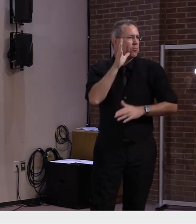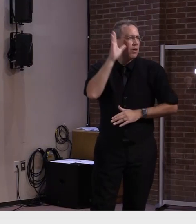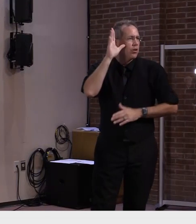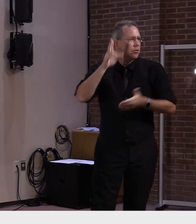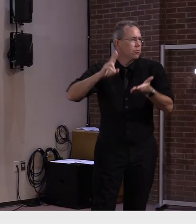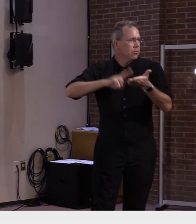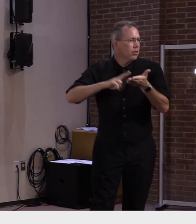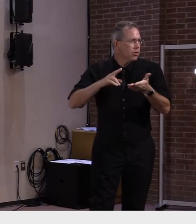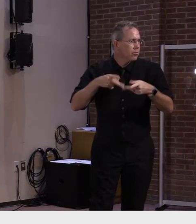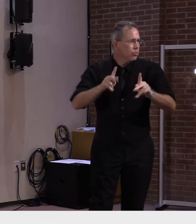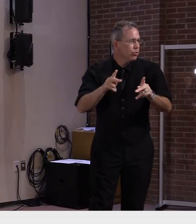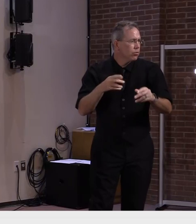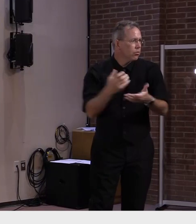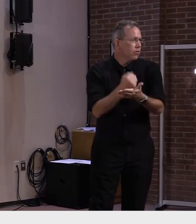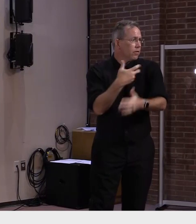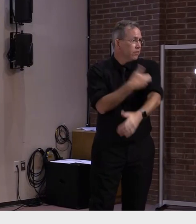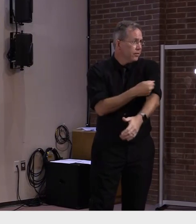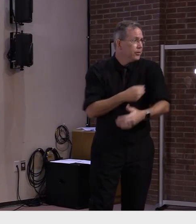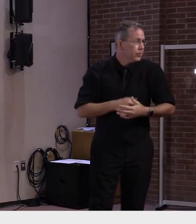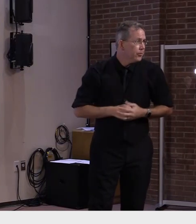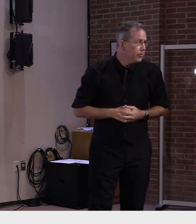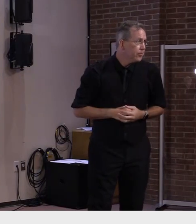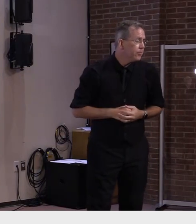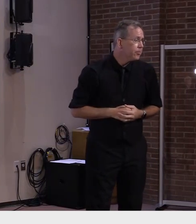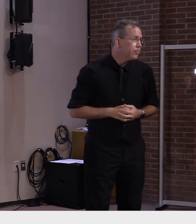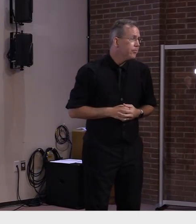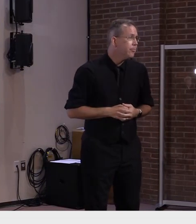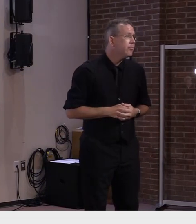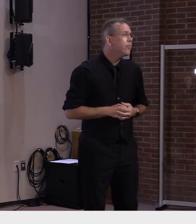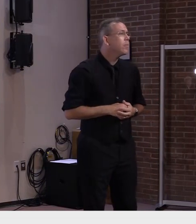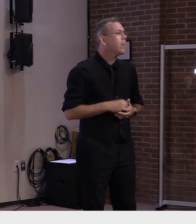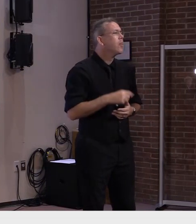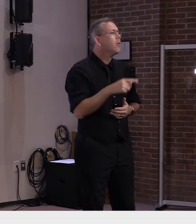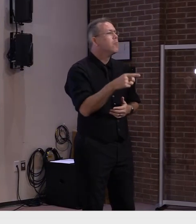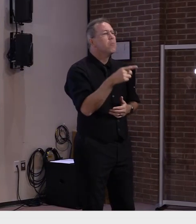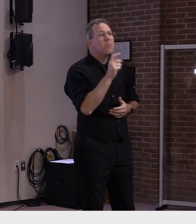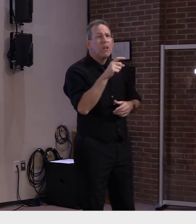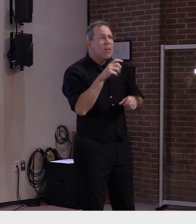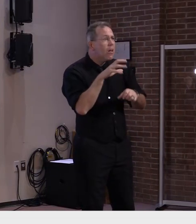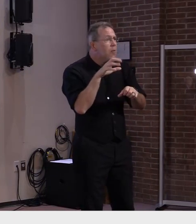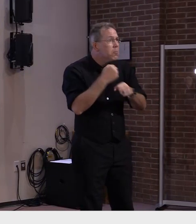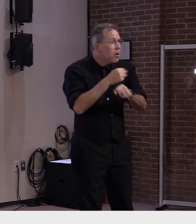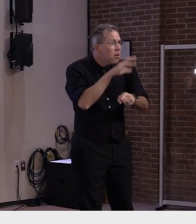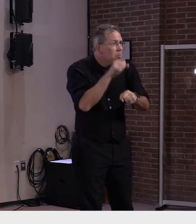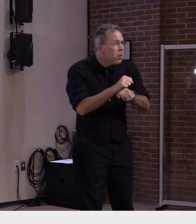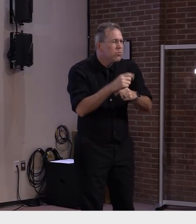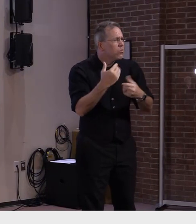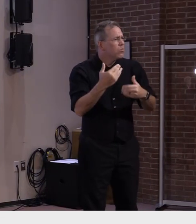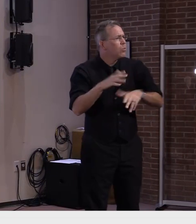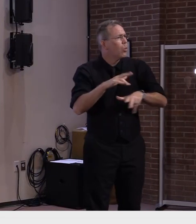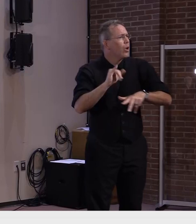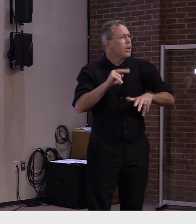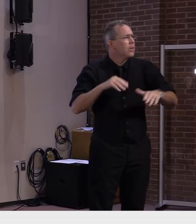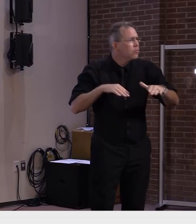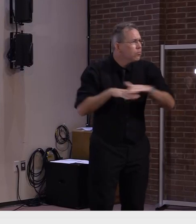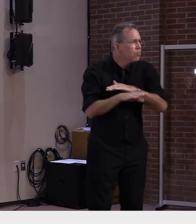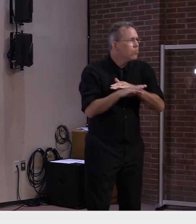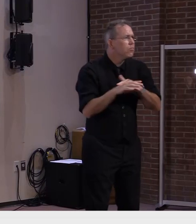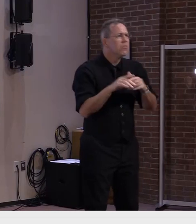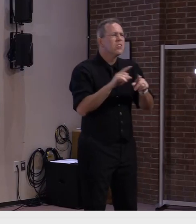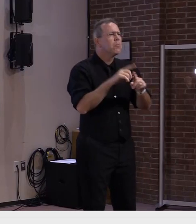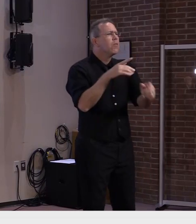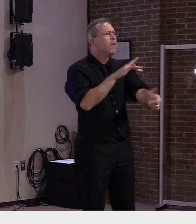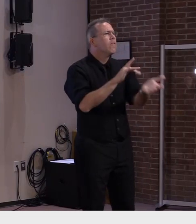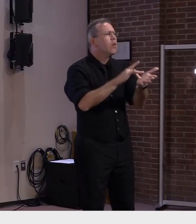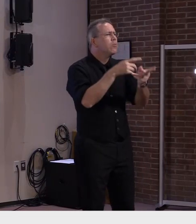and it's easy you can walk in and get vaccinated at most local pharmacies as well including those in grocery stores